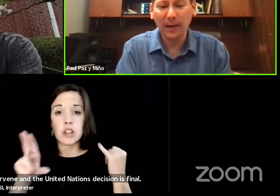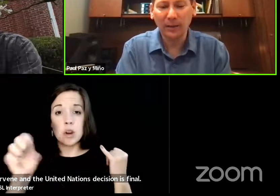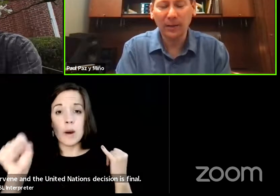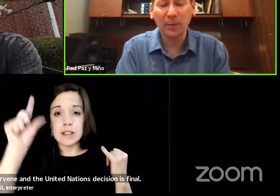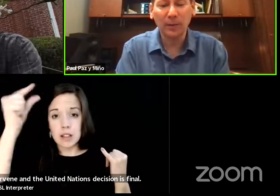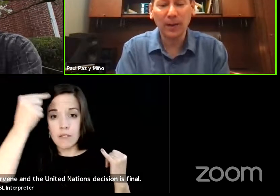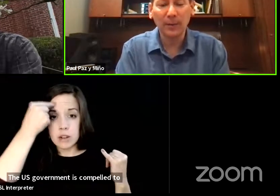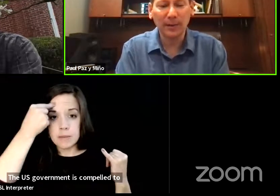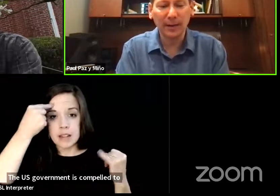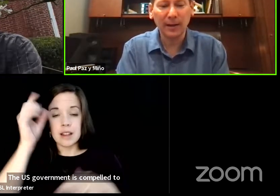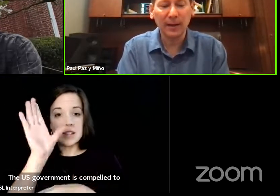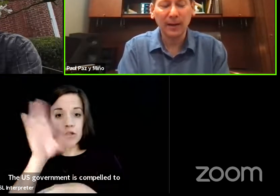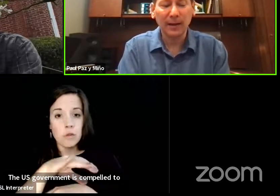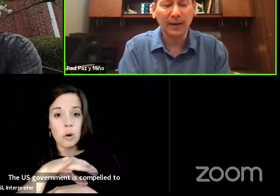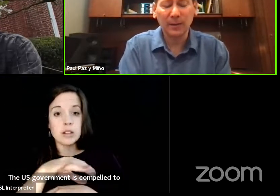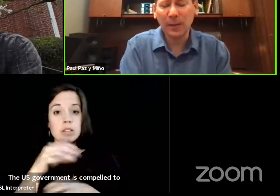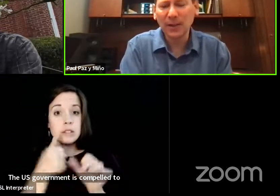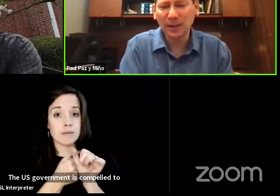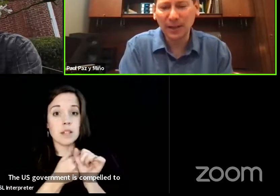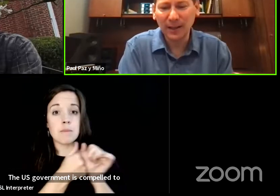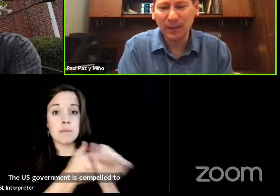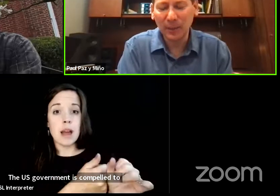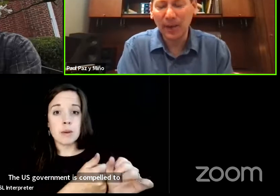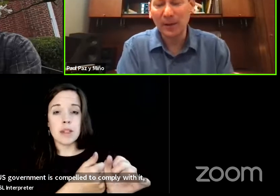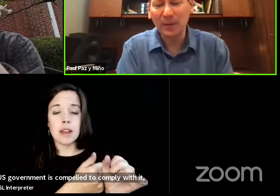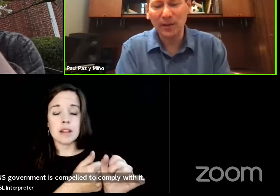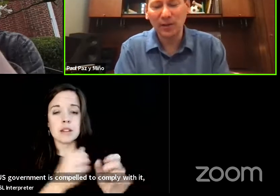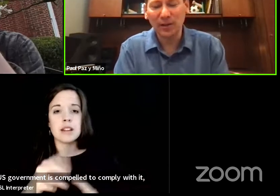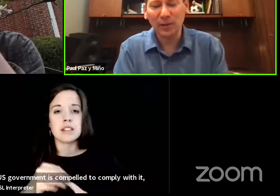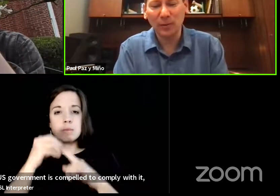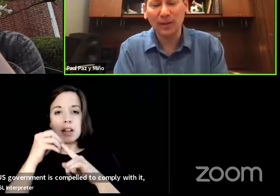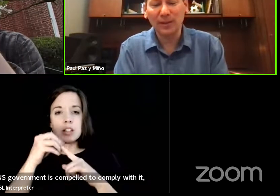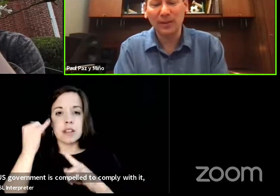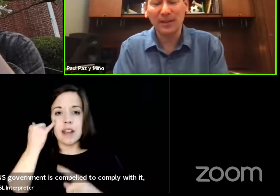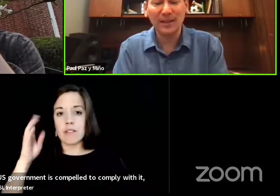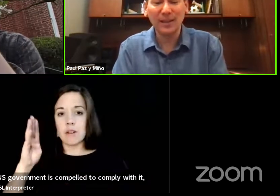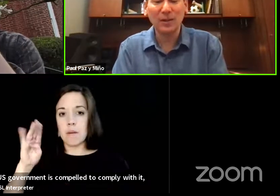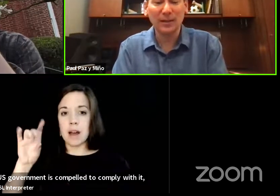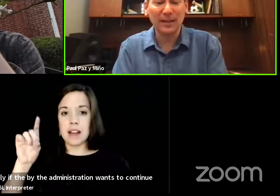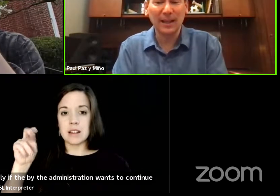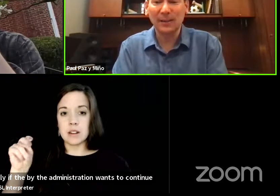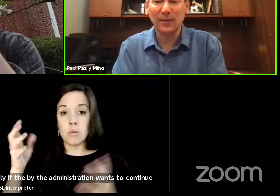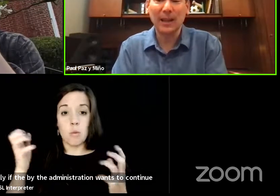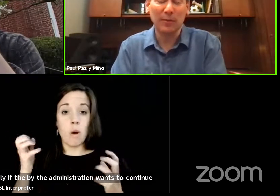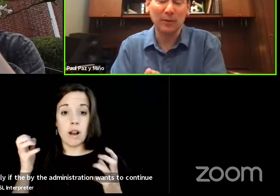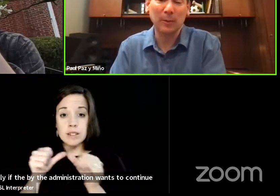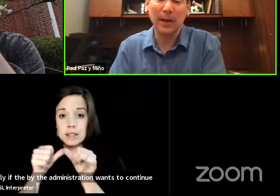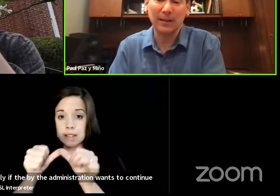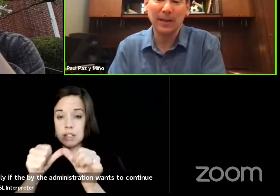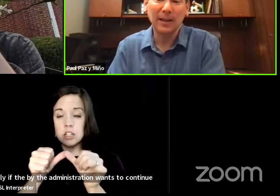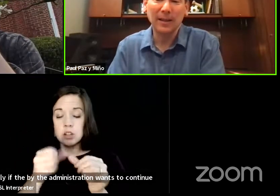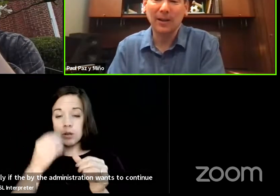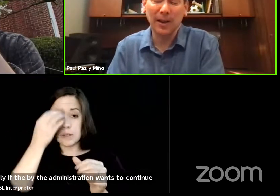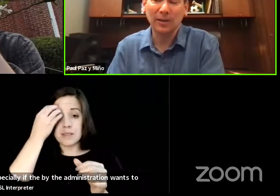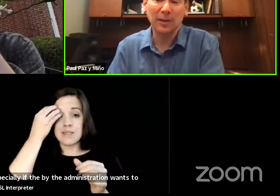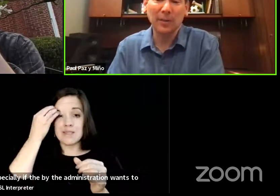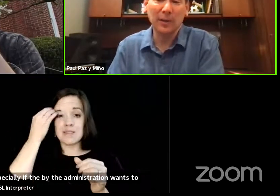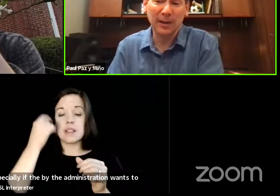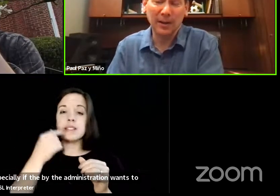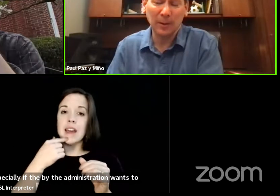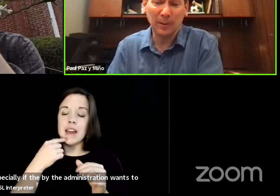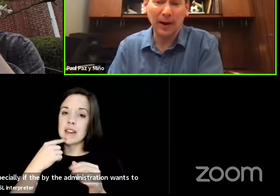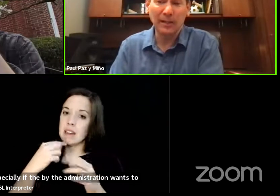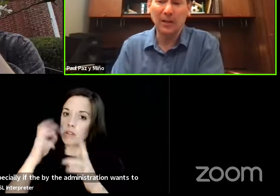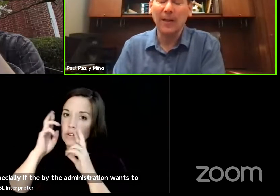compelled to comply with it especially if the biden administration wants to continue its stance of saying it respects the international